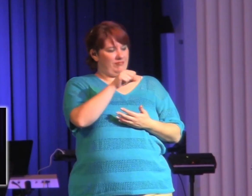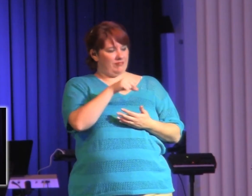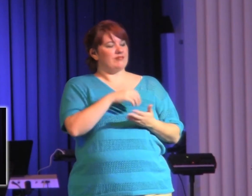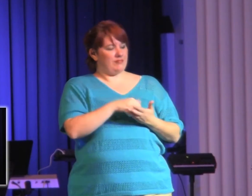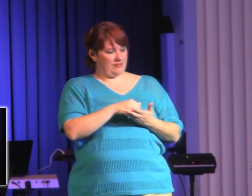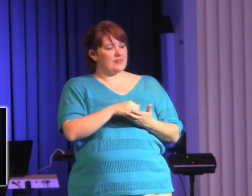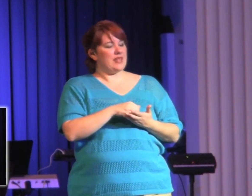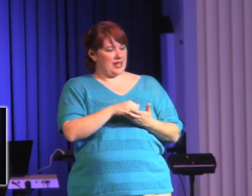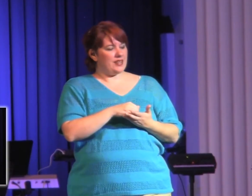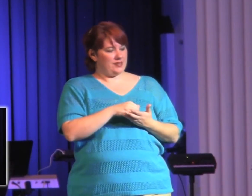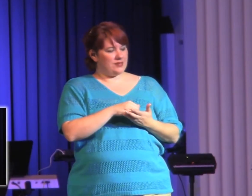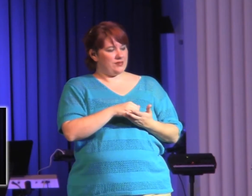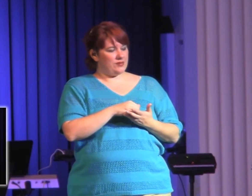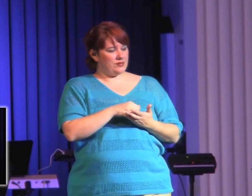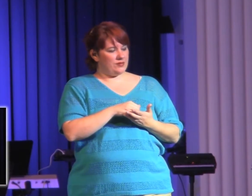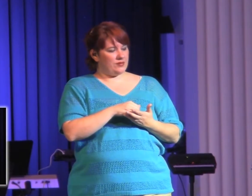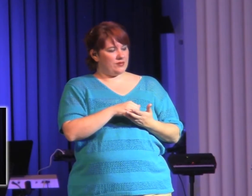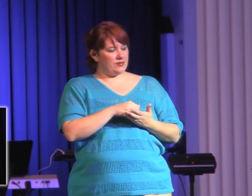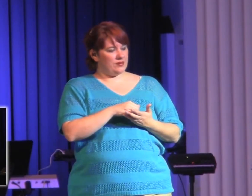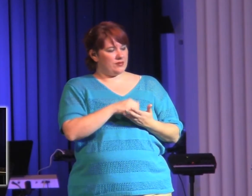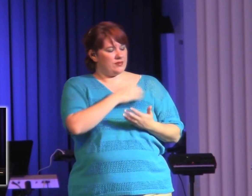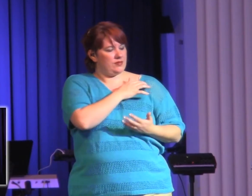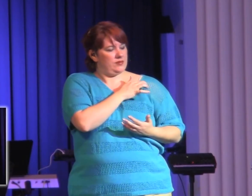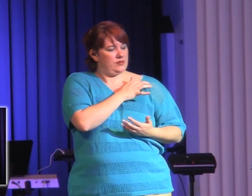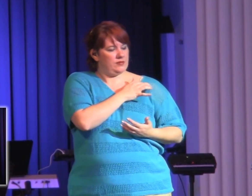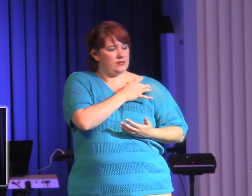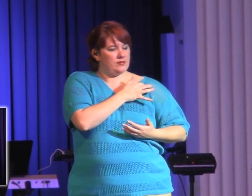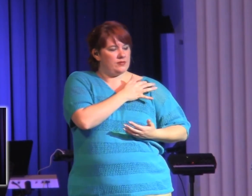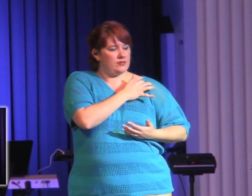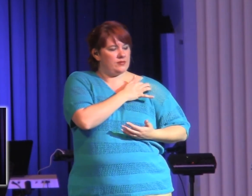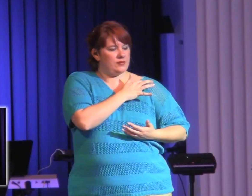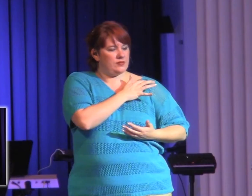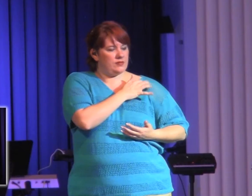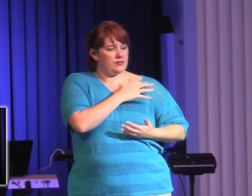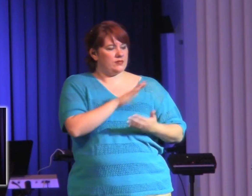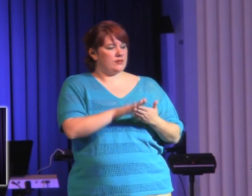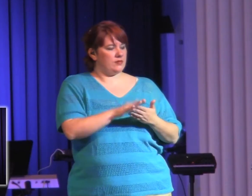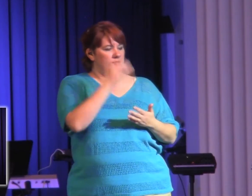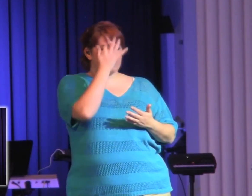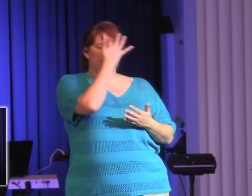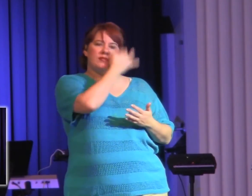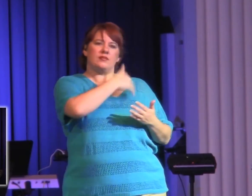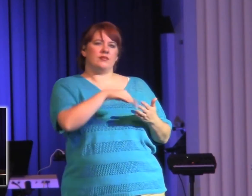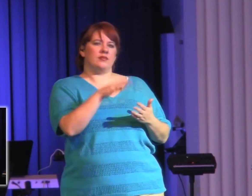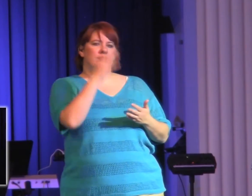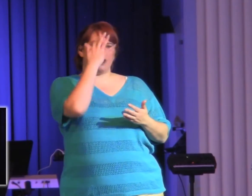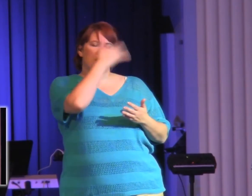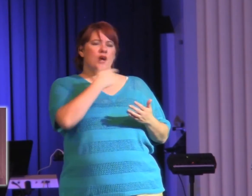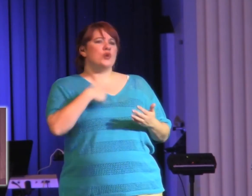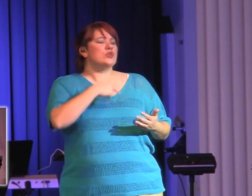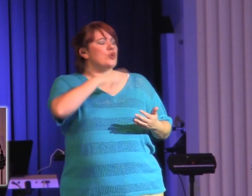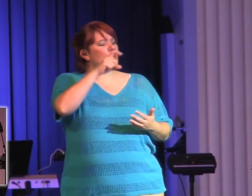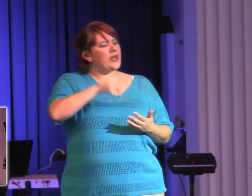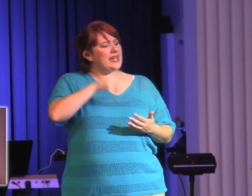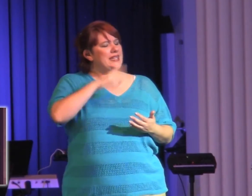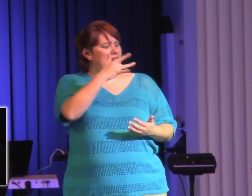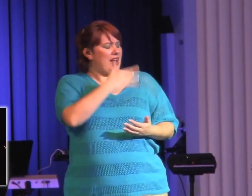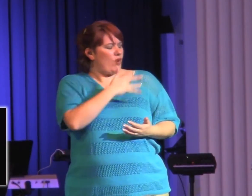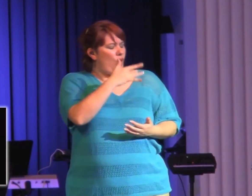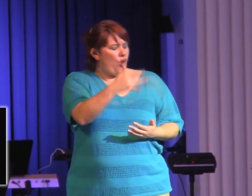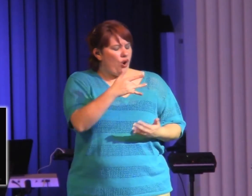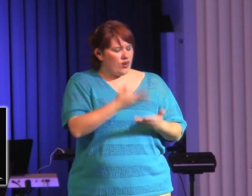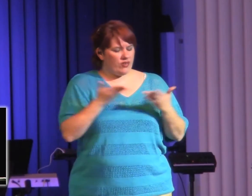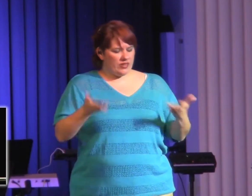an awakening within the realm of the body of Christ. And we have to rediscover and have a heart for the things of God, which should ignite